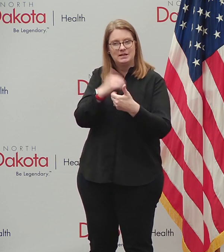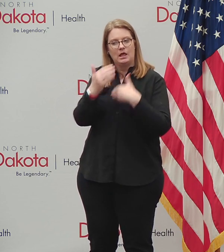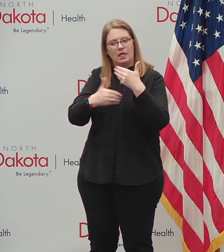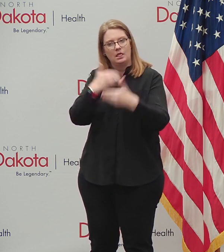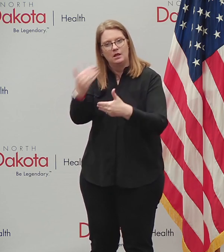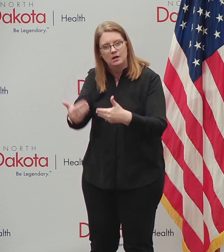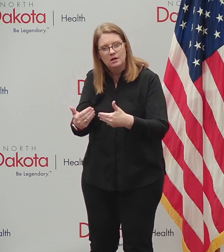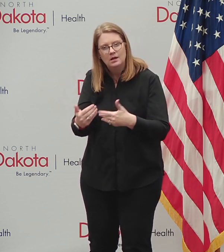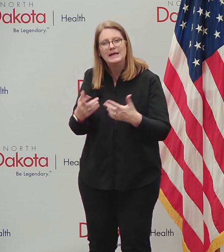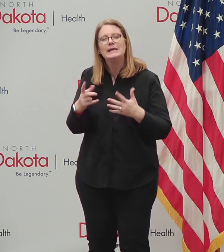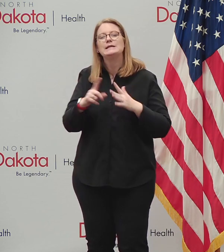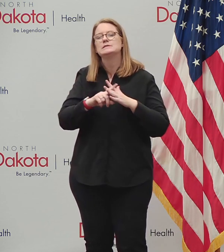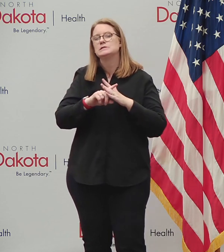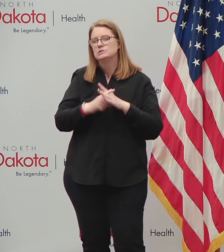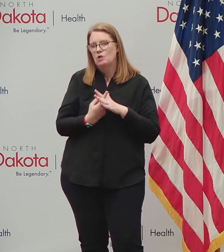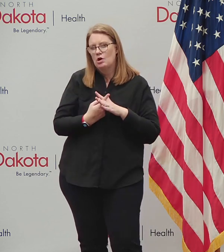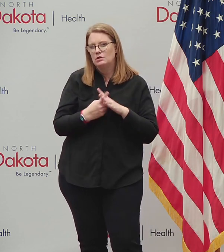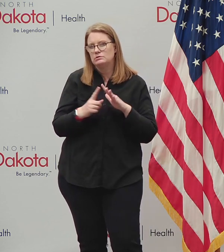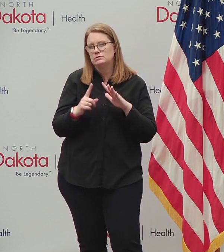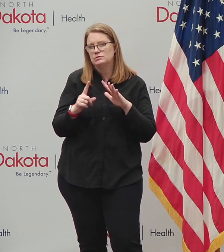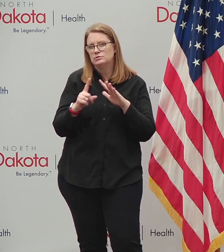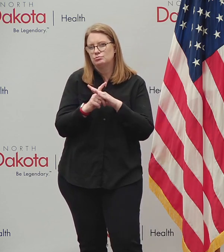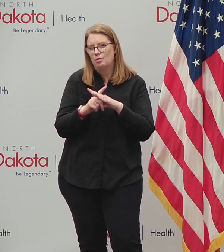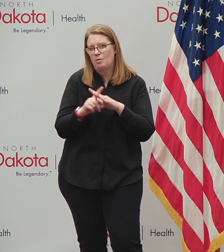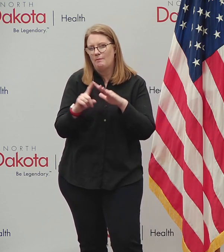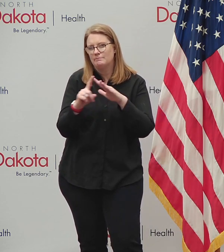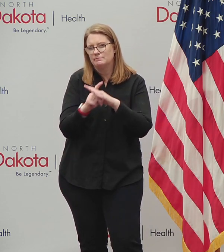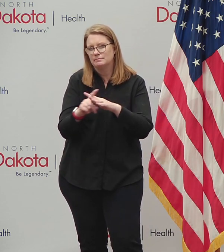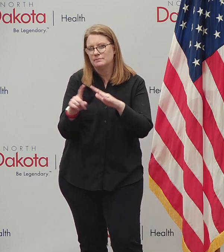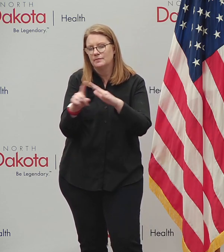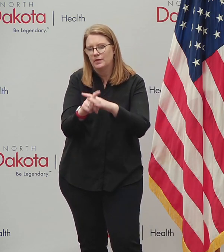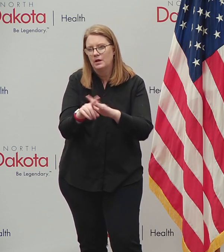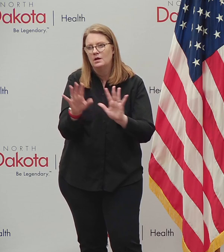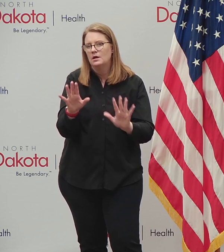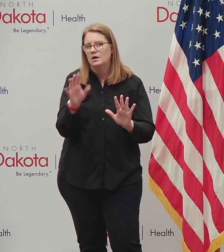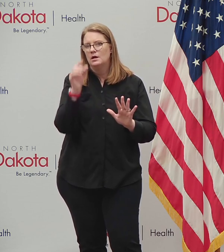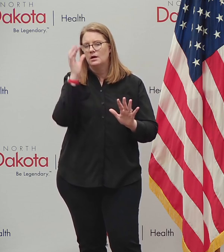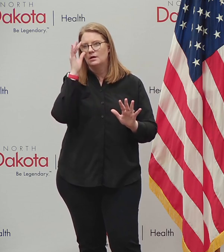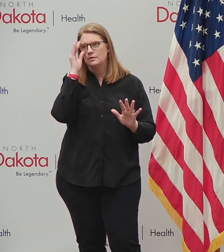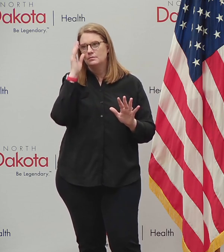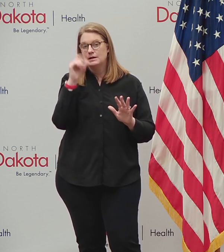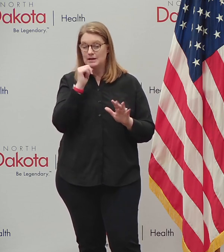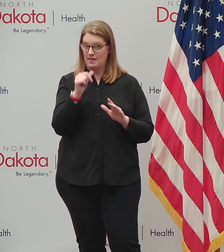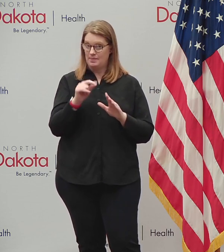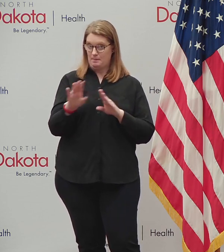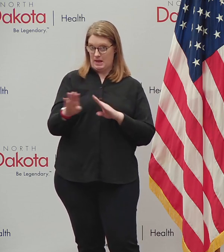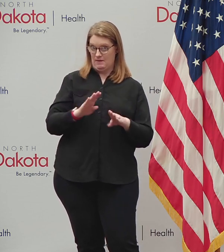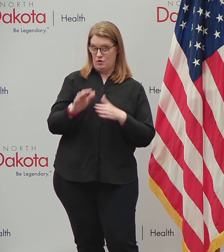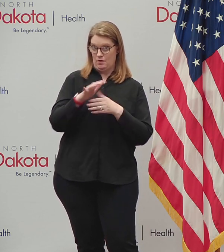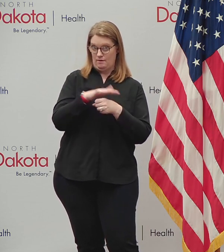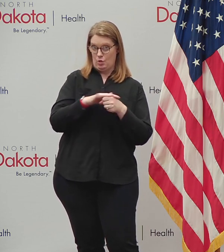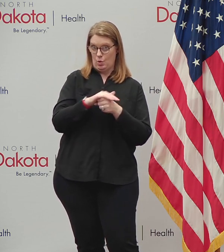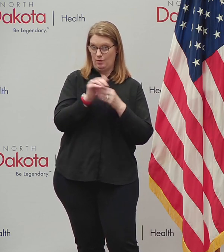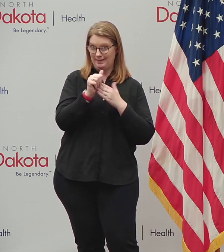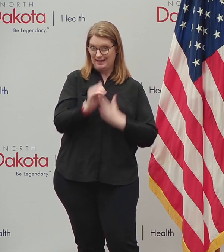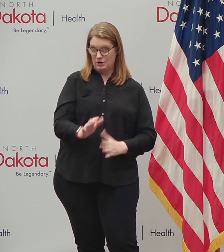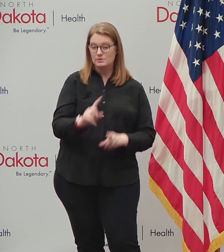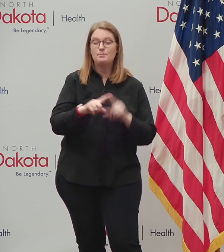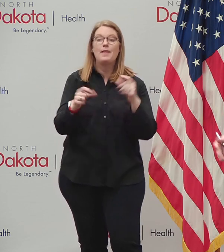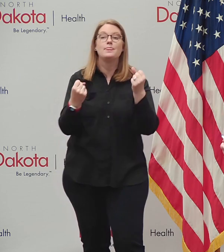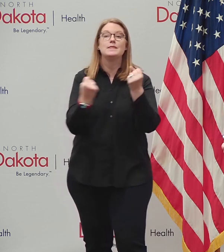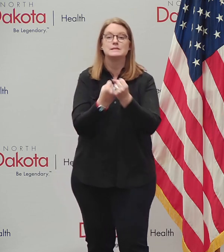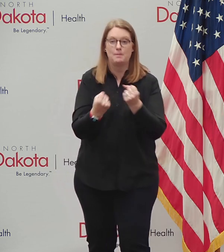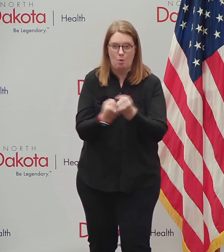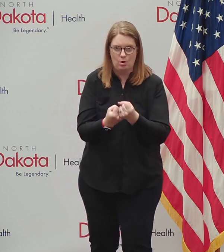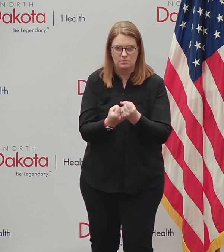we're seeing that showing up, uh, by the, uh, you know, the, the, the, the, not just the actions of local leaders, but the support in the communities for